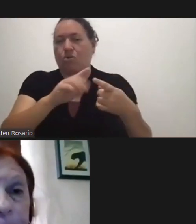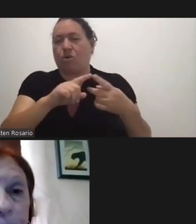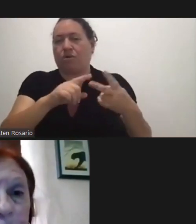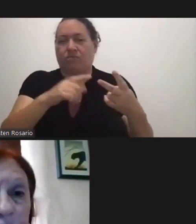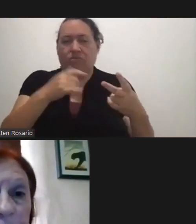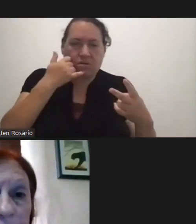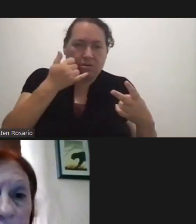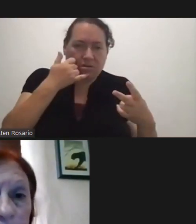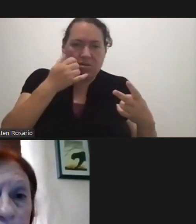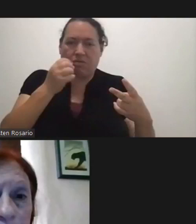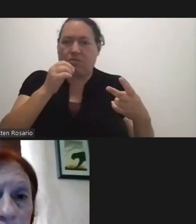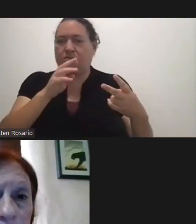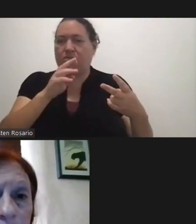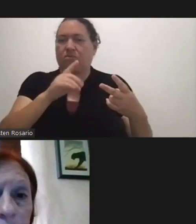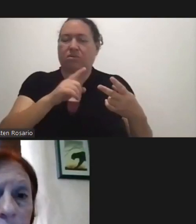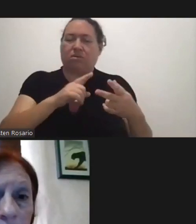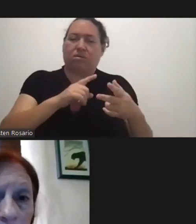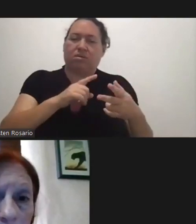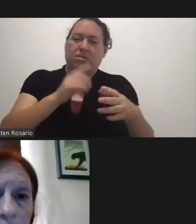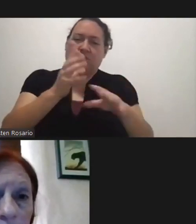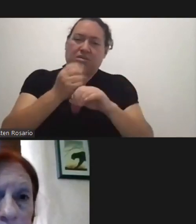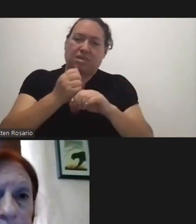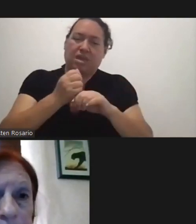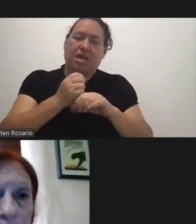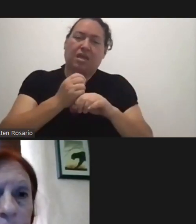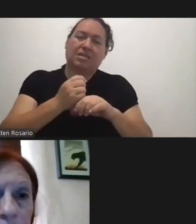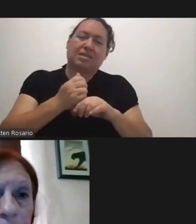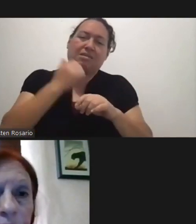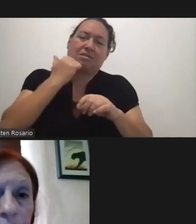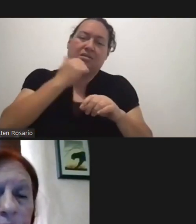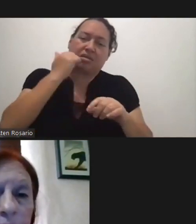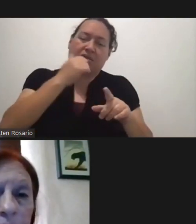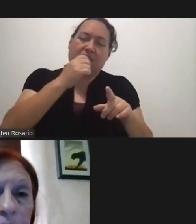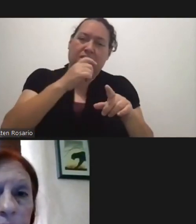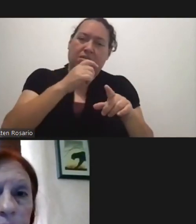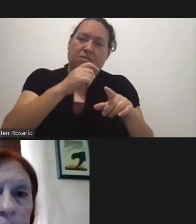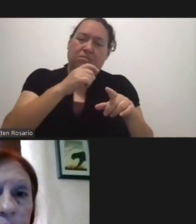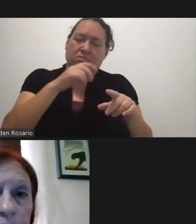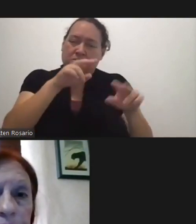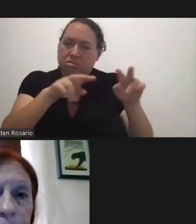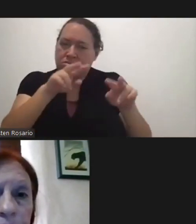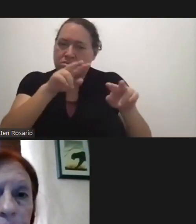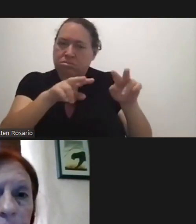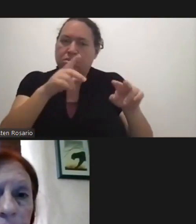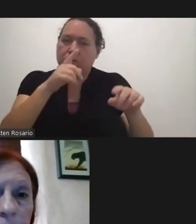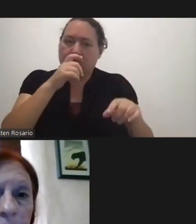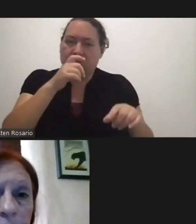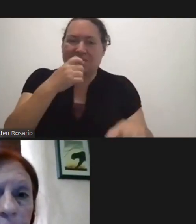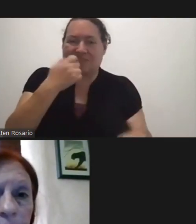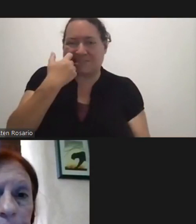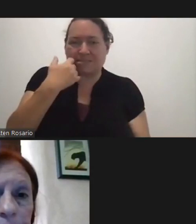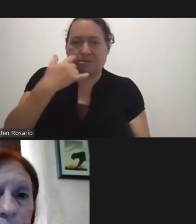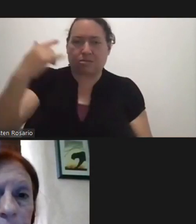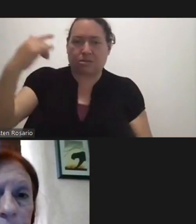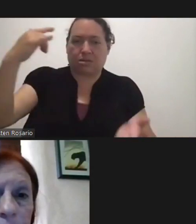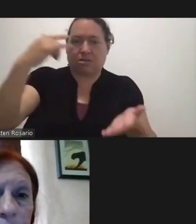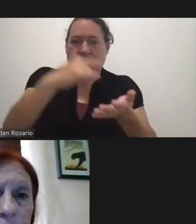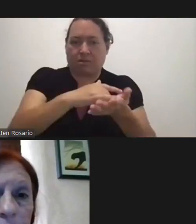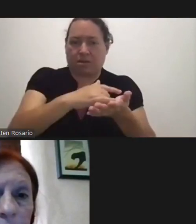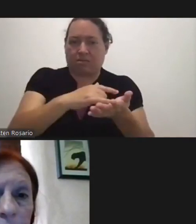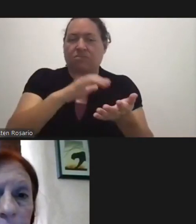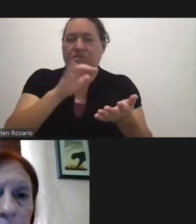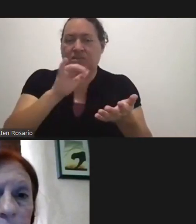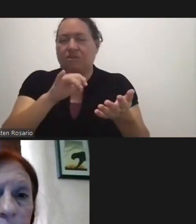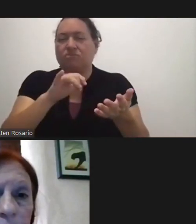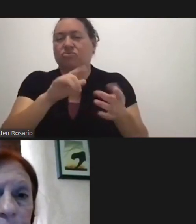To Get Daily Symptom Monitoring From The Person Who Has Recently Arrived And Then So That's A Program Itself